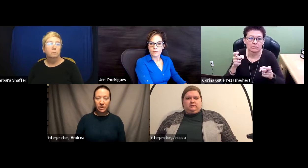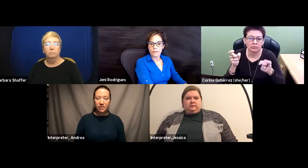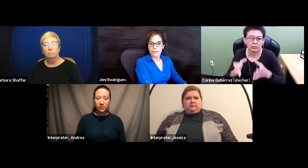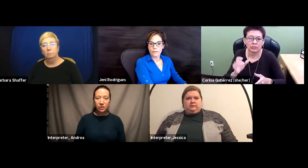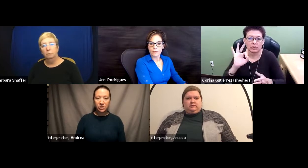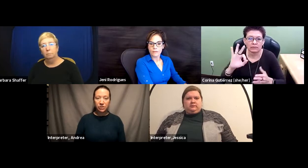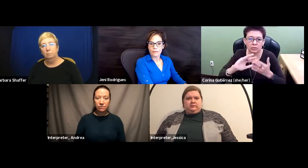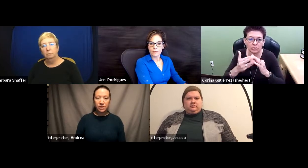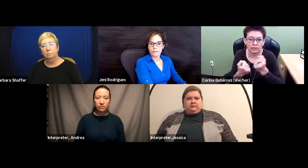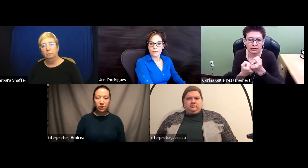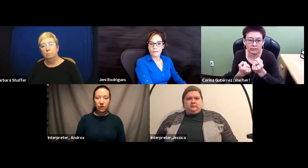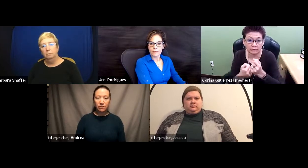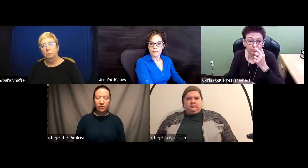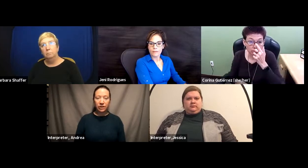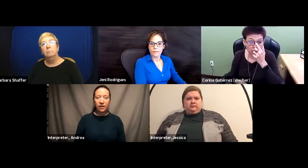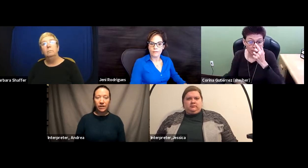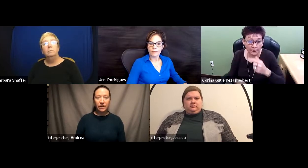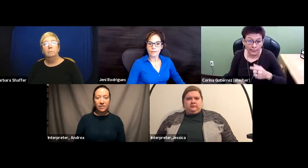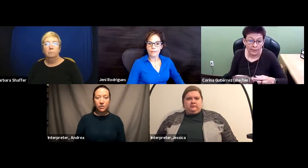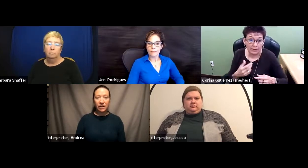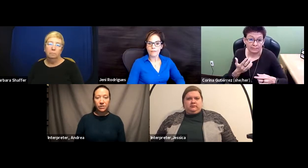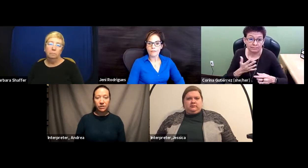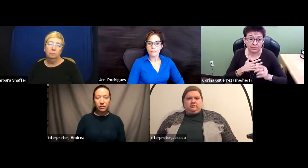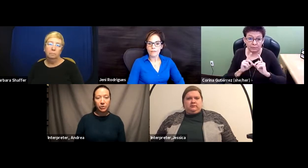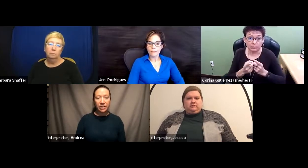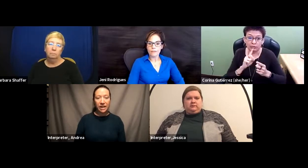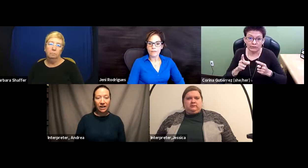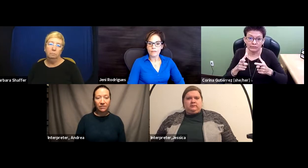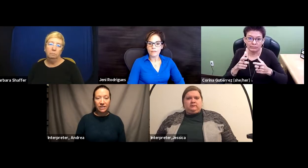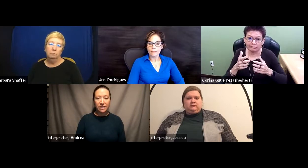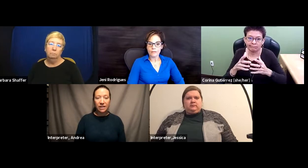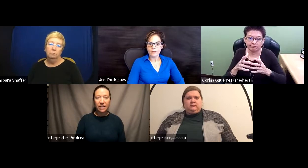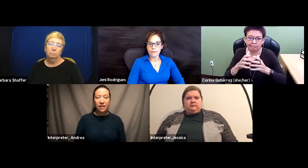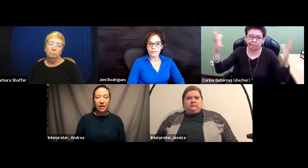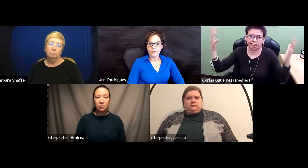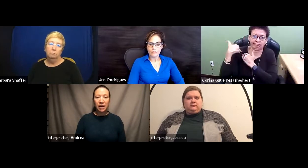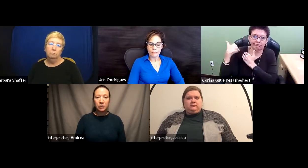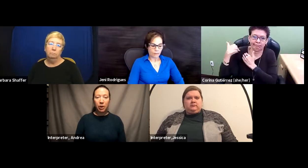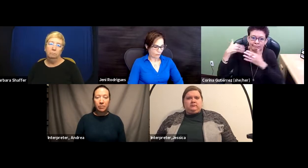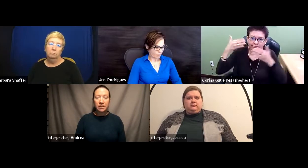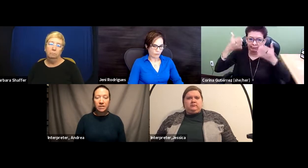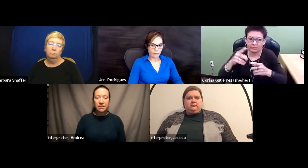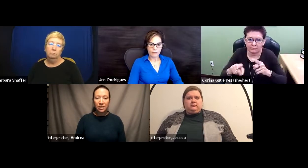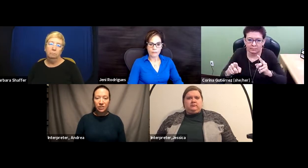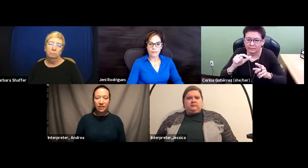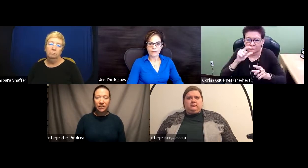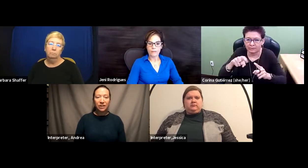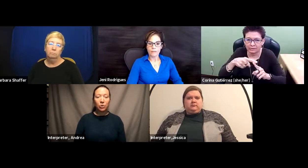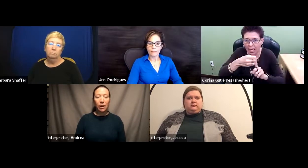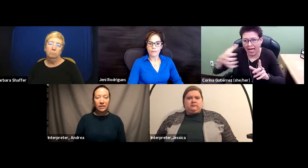Mexico's Commission for Deaf and Hard of Hearing as the Director of Community Advocacy. And my department is actually quite